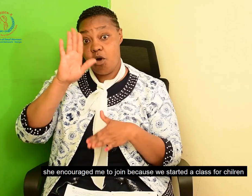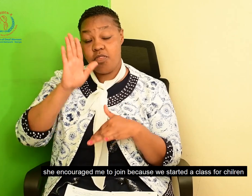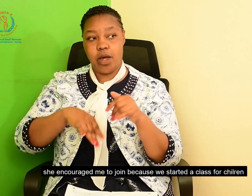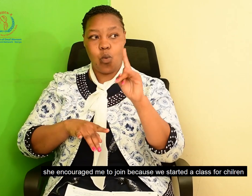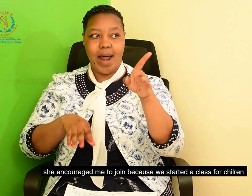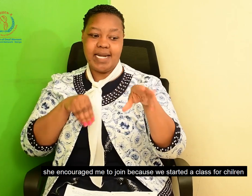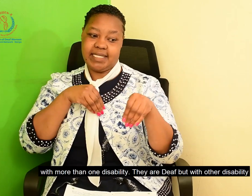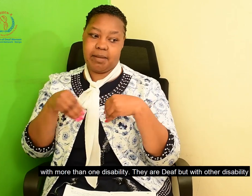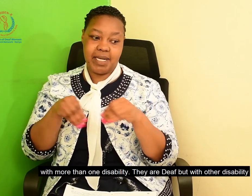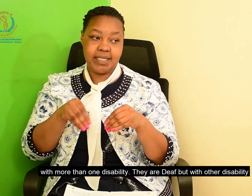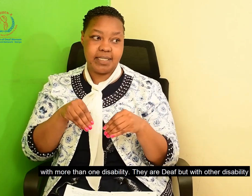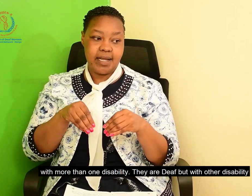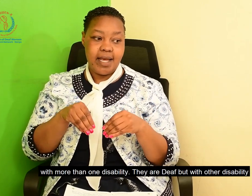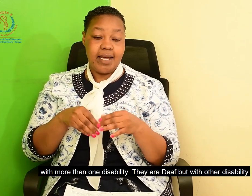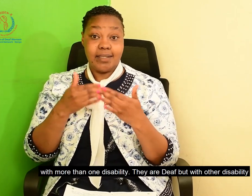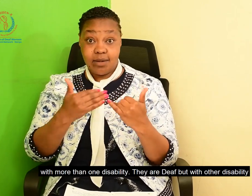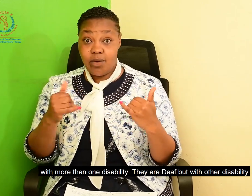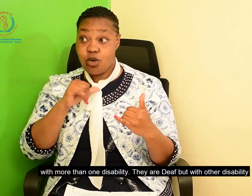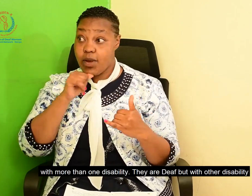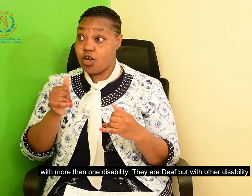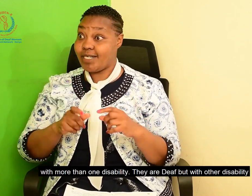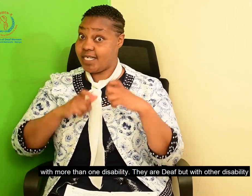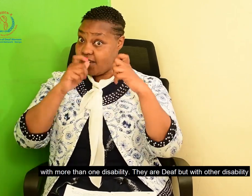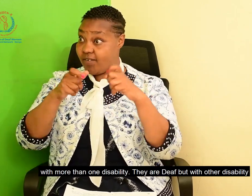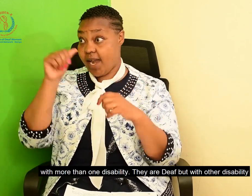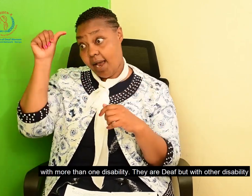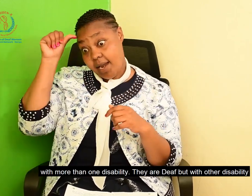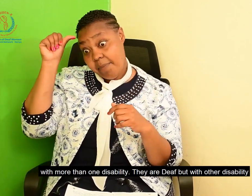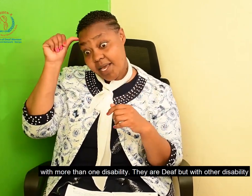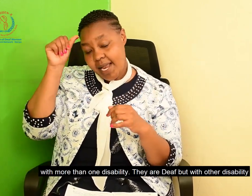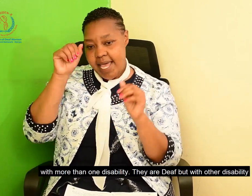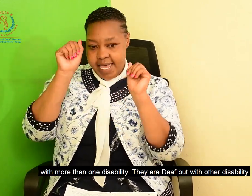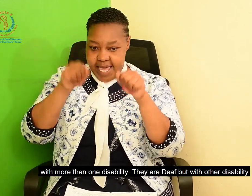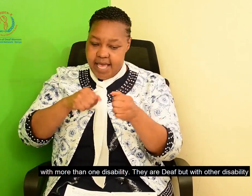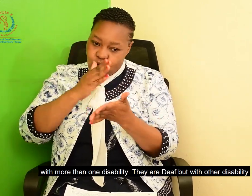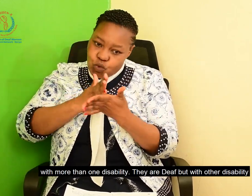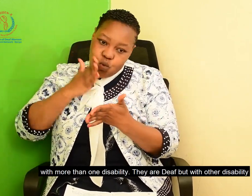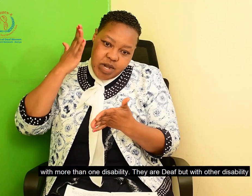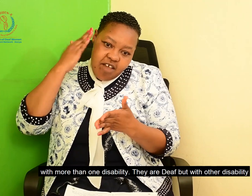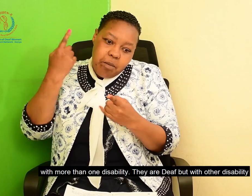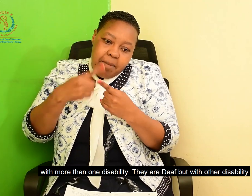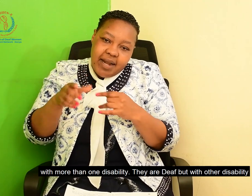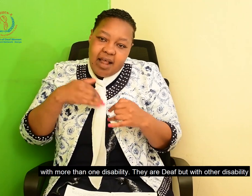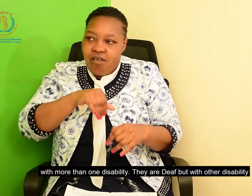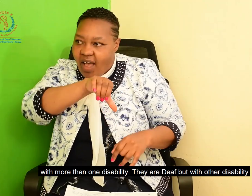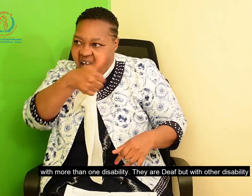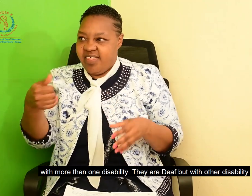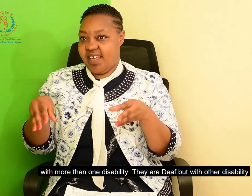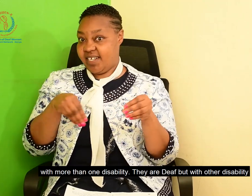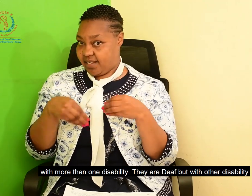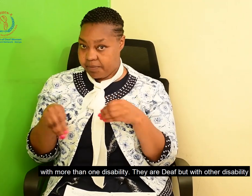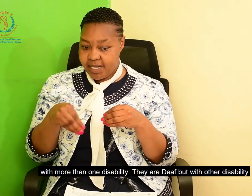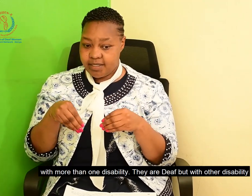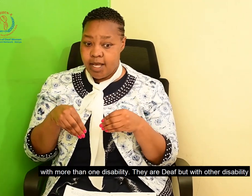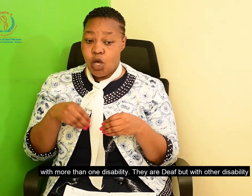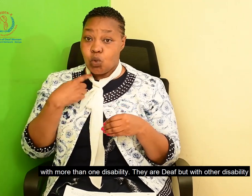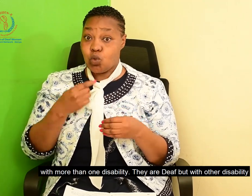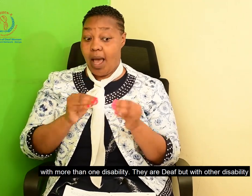children who have more than one disability. So, it is true that they are deaf, but they also have an additional